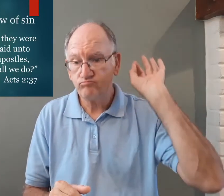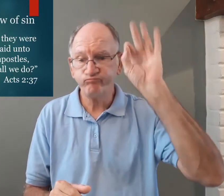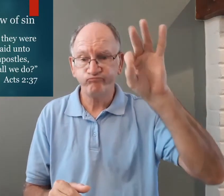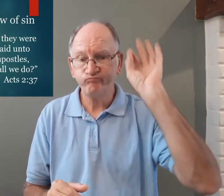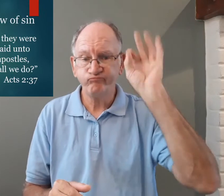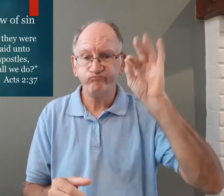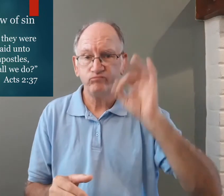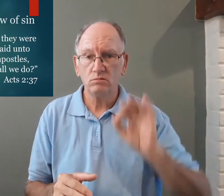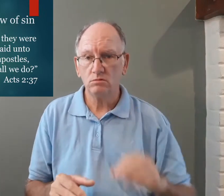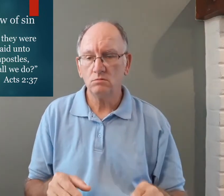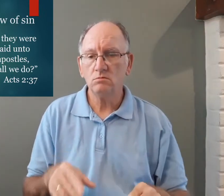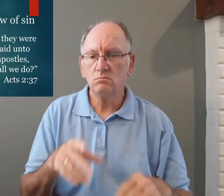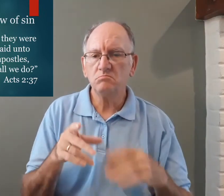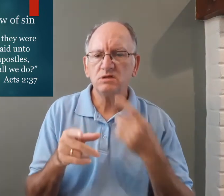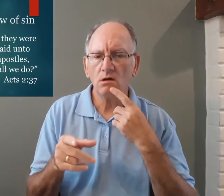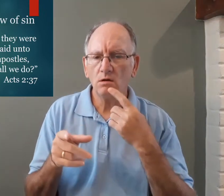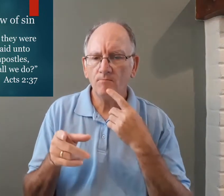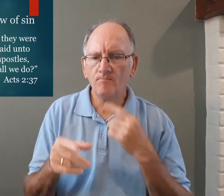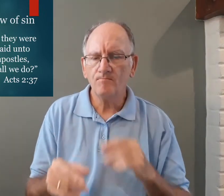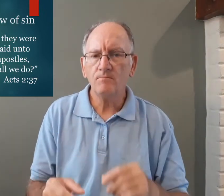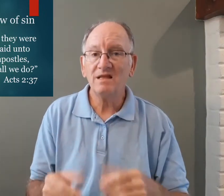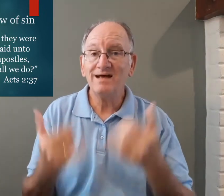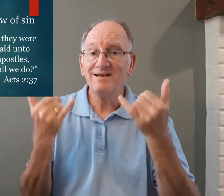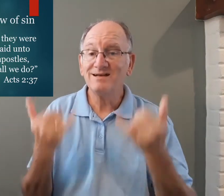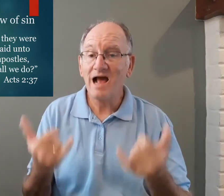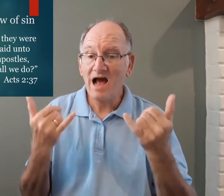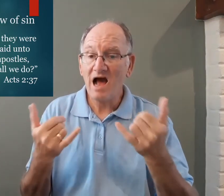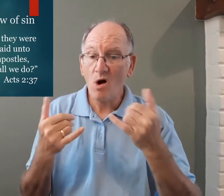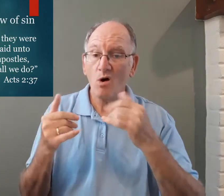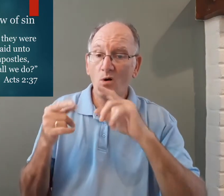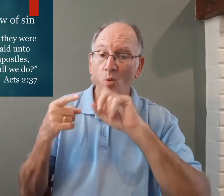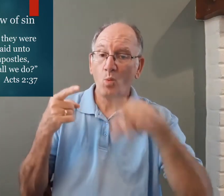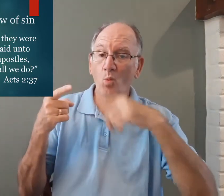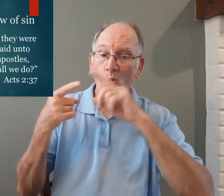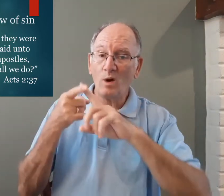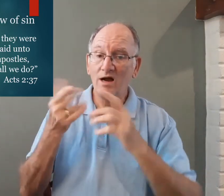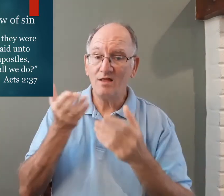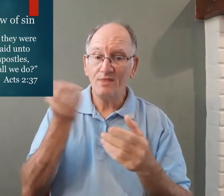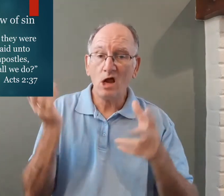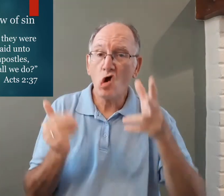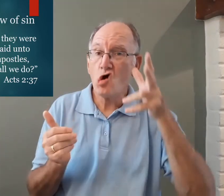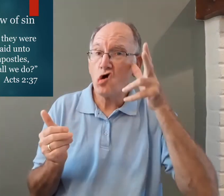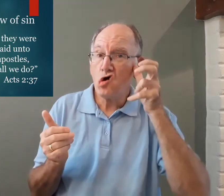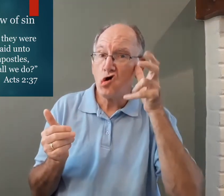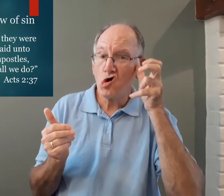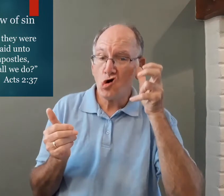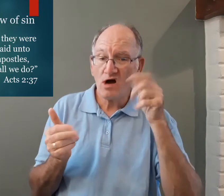Peter's preaching here and he says now when they heard this